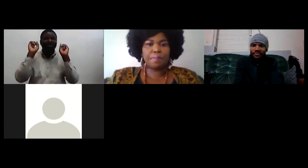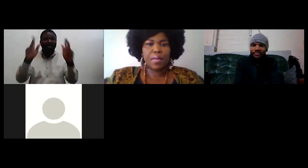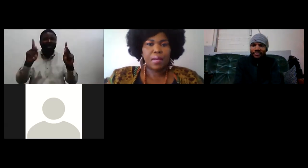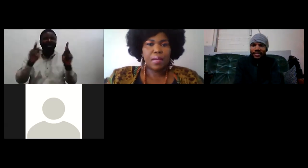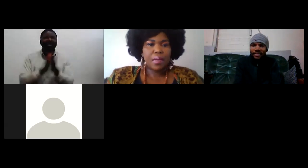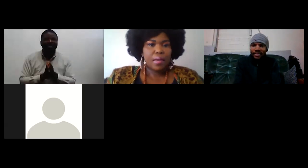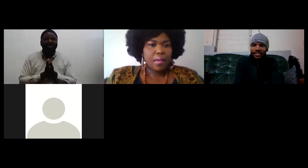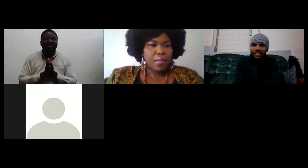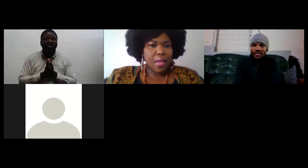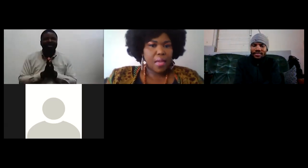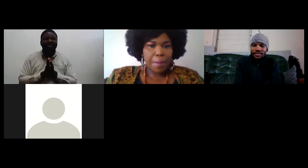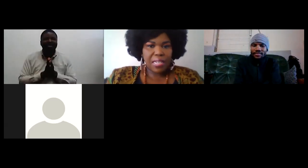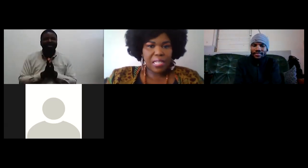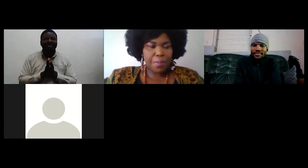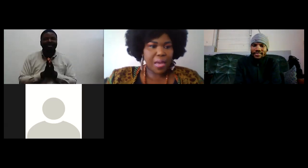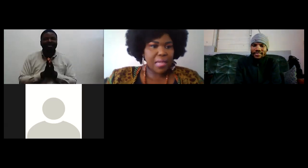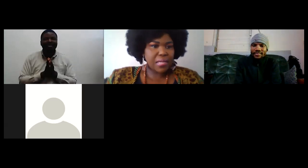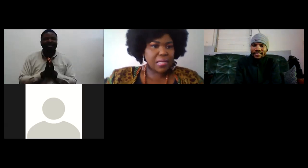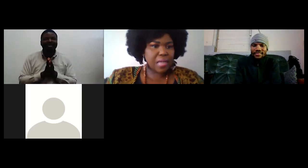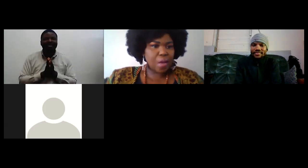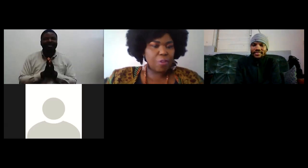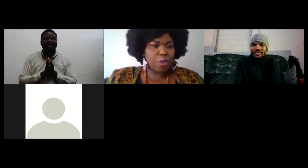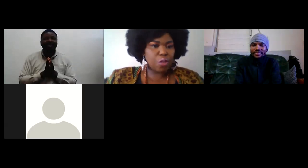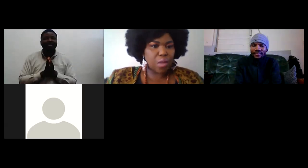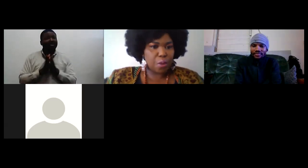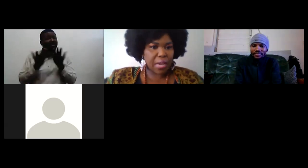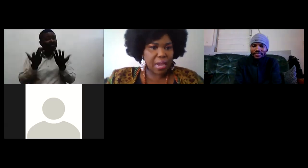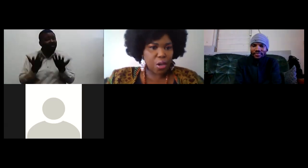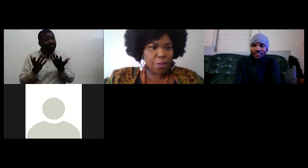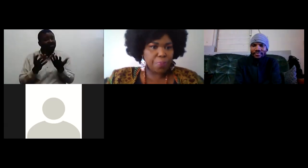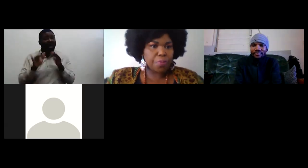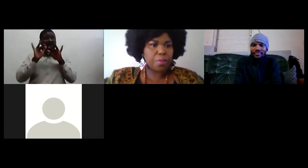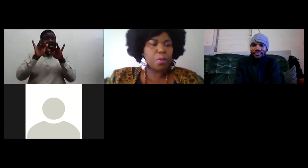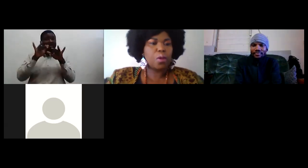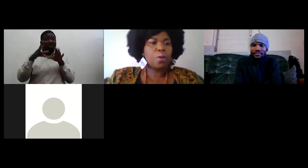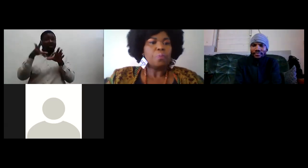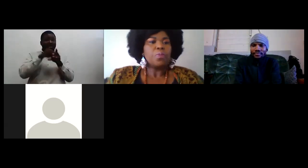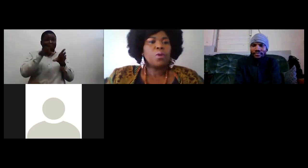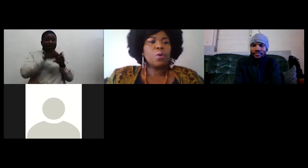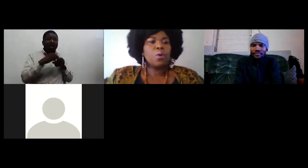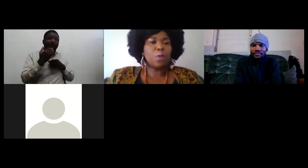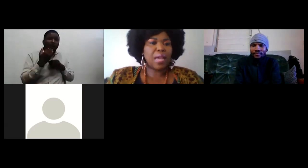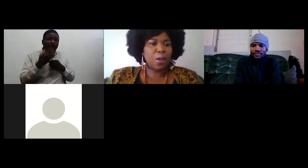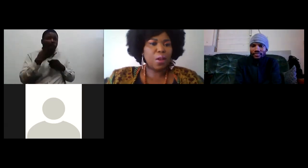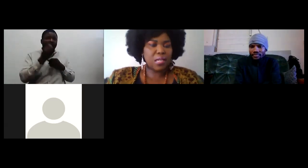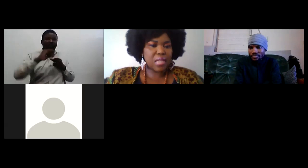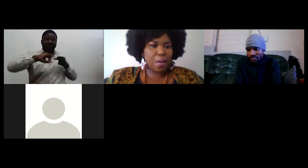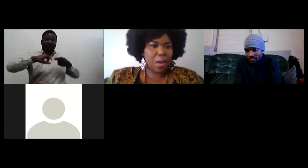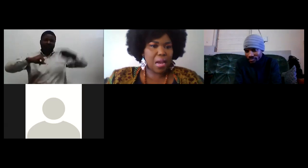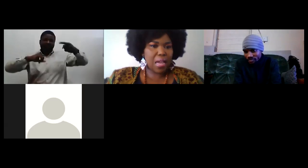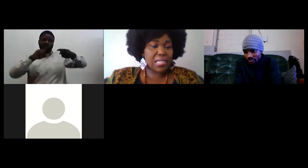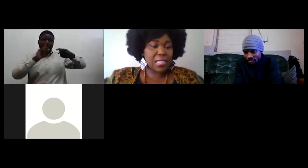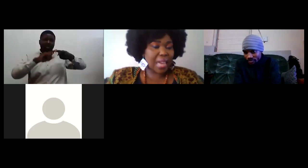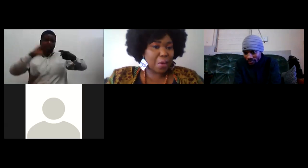the participants uh we've got ukamukhalo ukamukhalo is